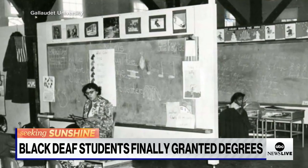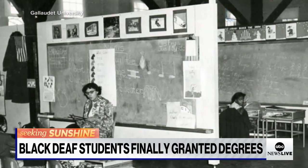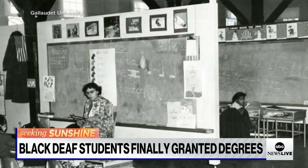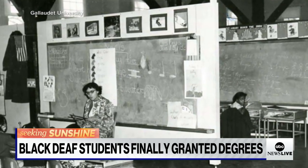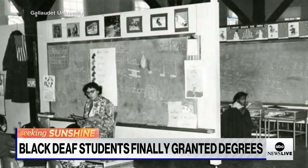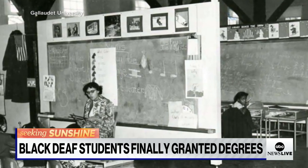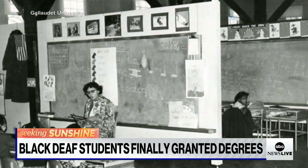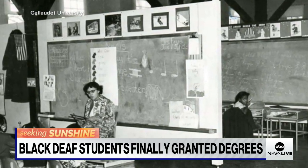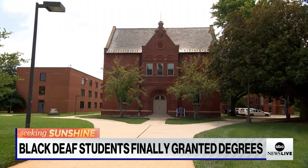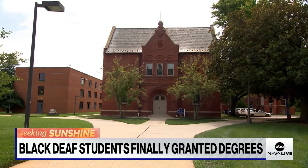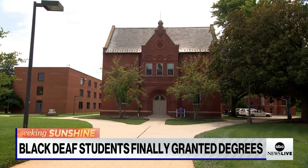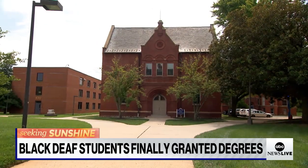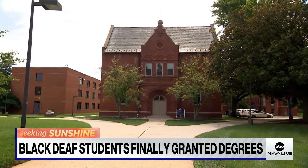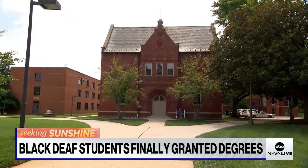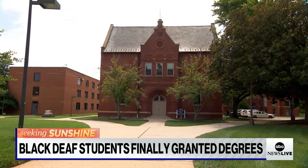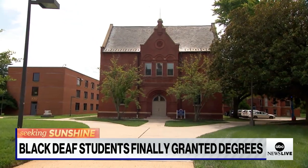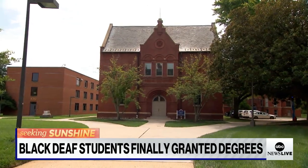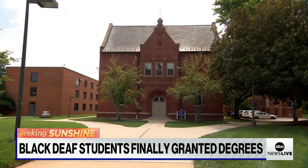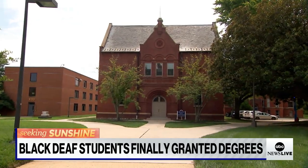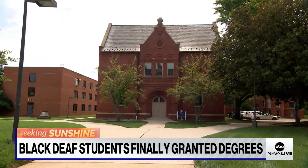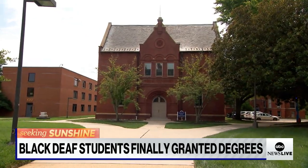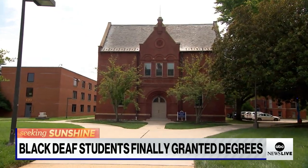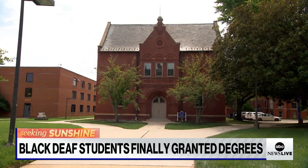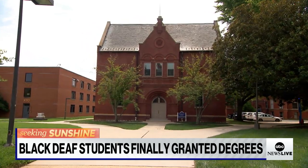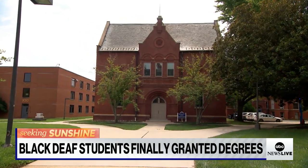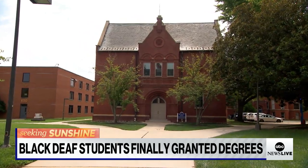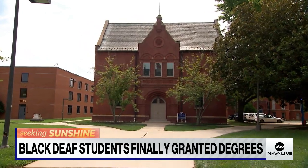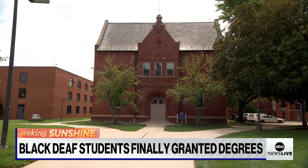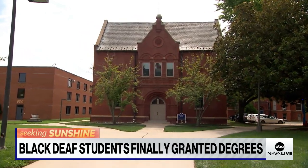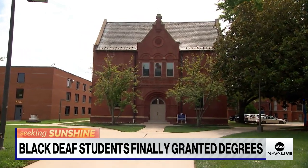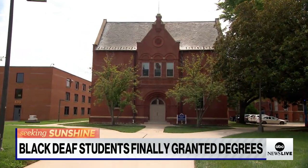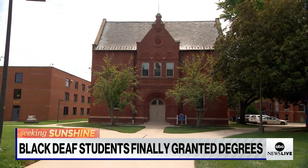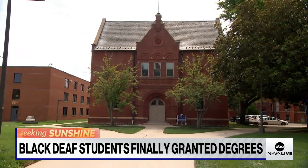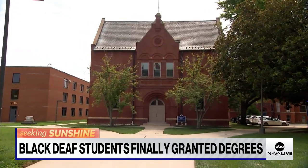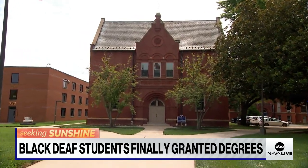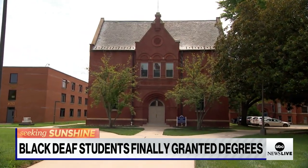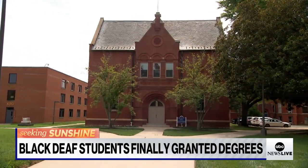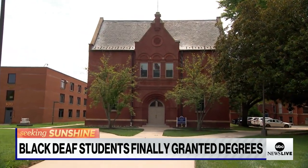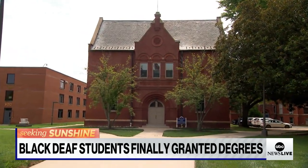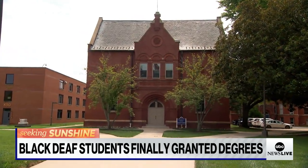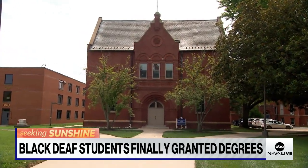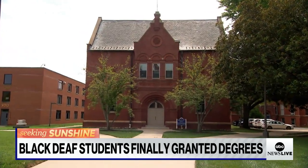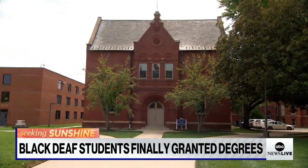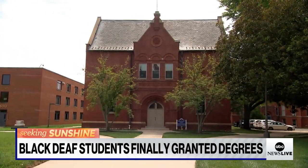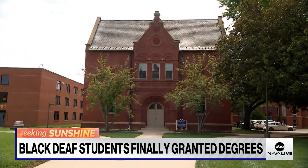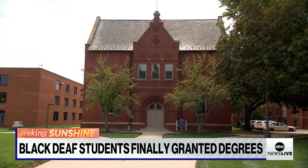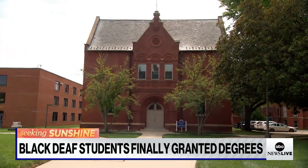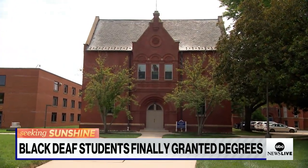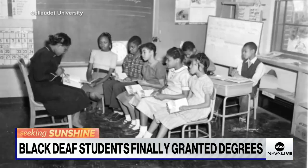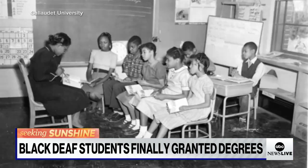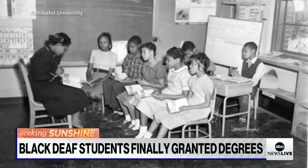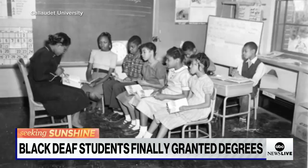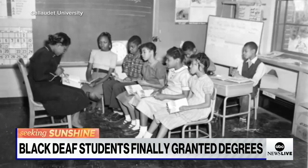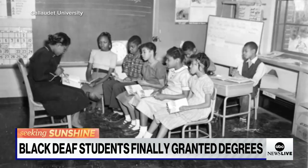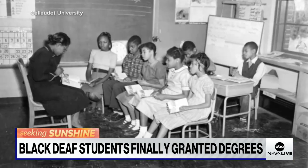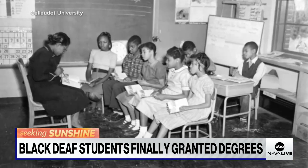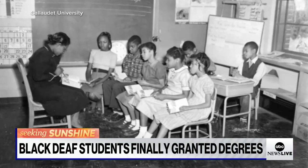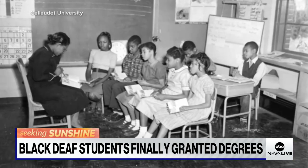segregated Kendall's school close to her home on what is now Gallaudet University refused to educate her children. In 1952,